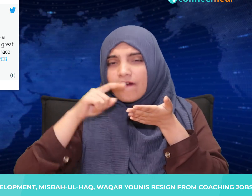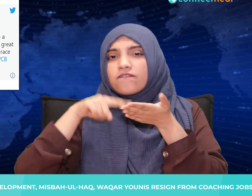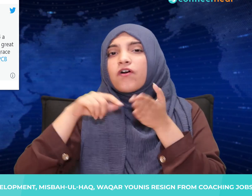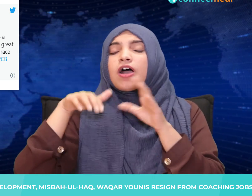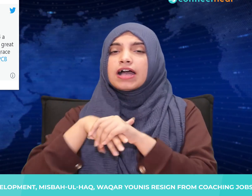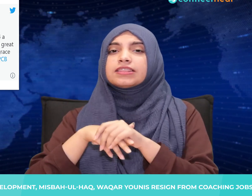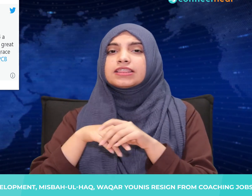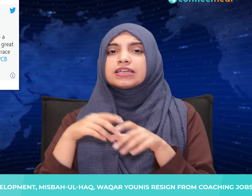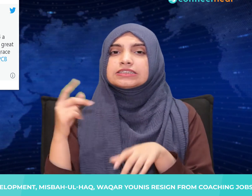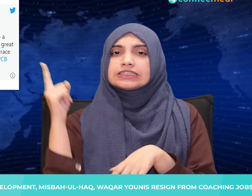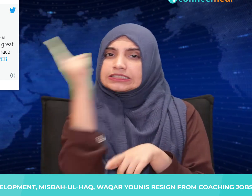2019.